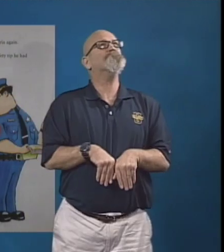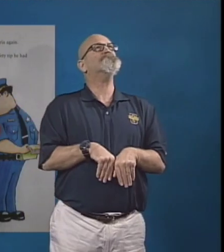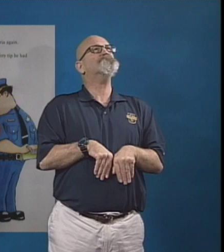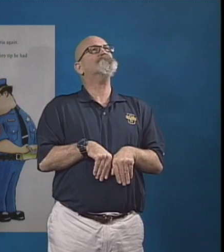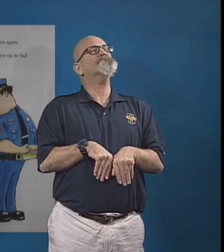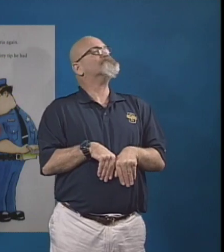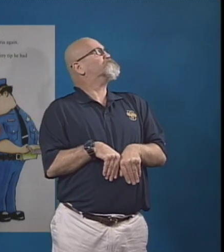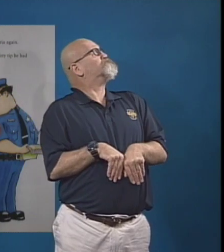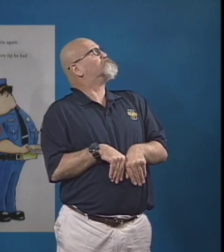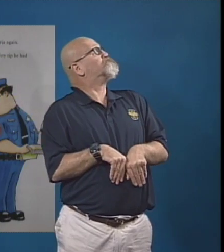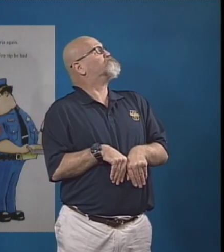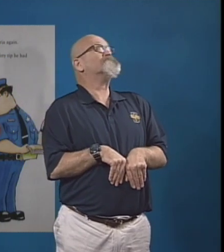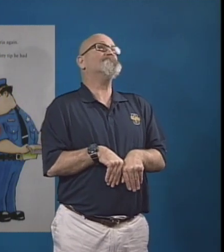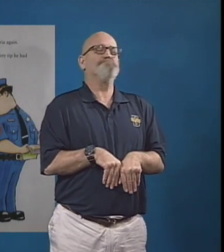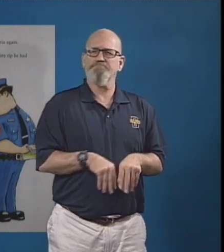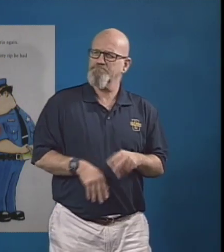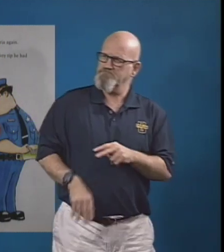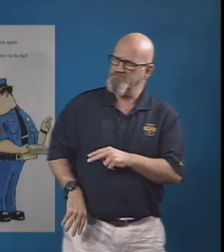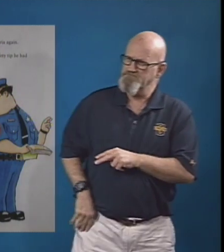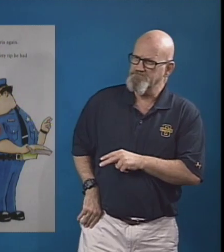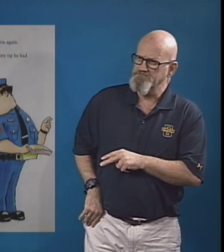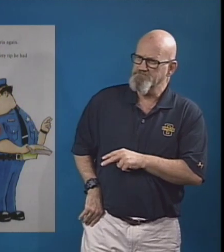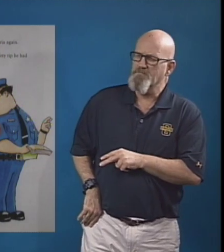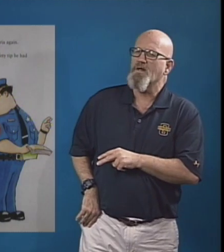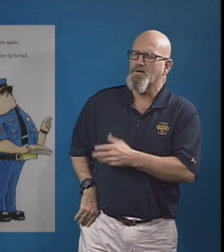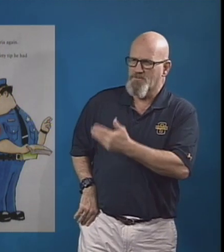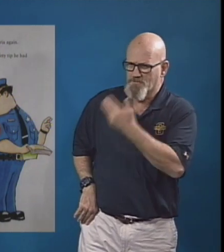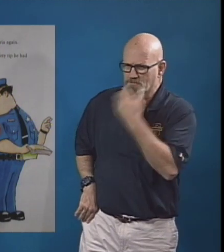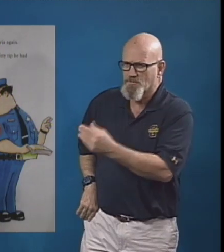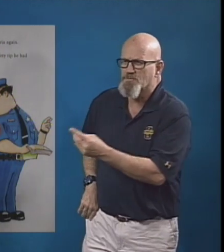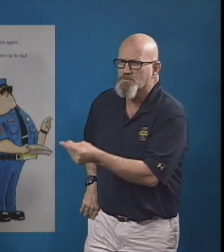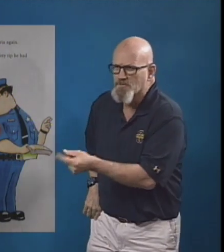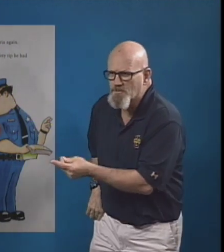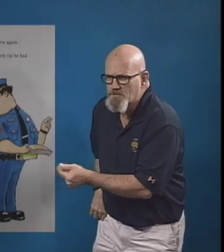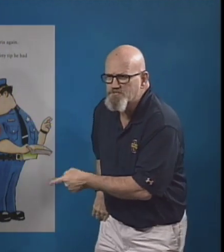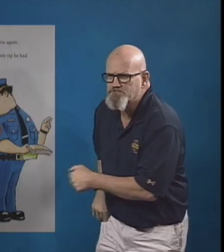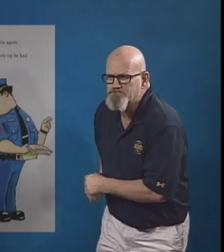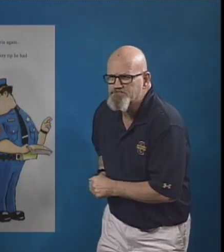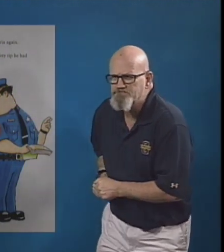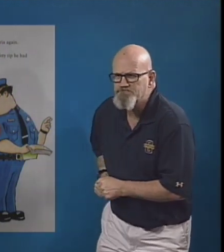Officer Buckle checked on Gloria again. Good dog, he said.